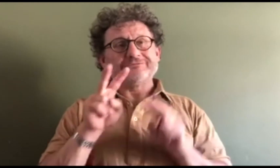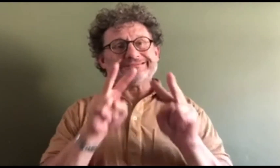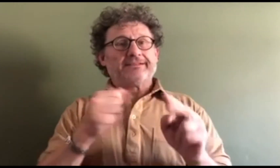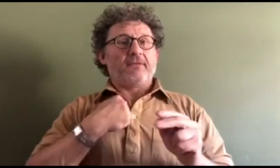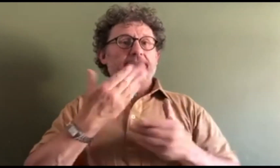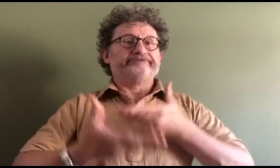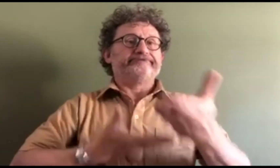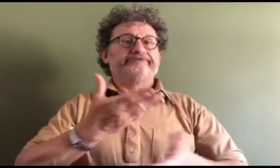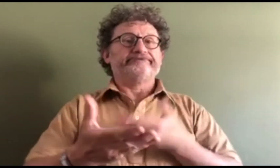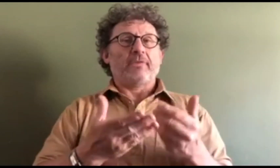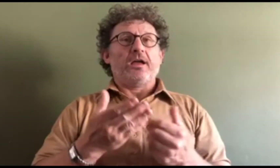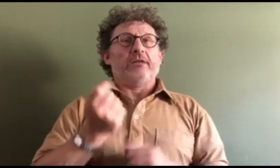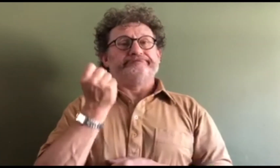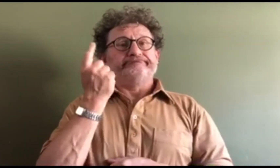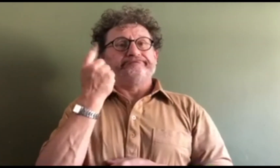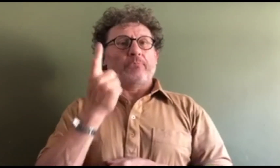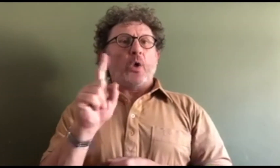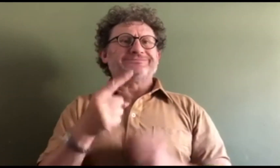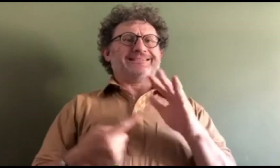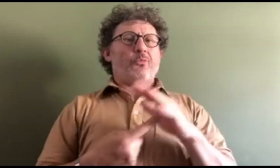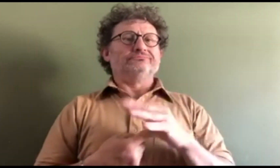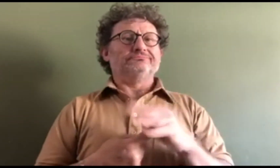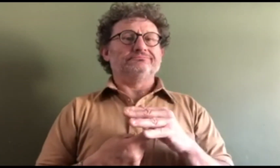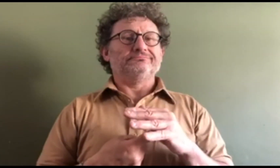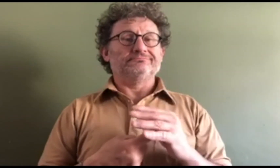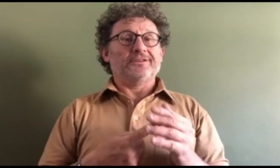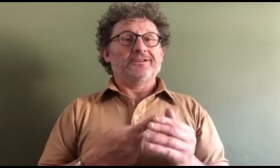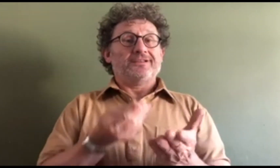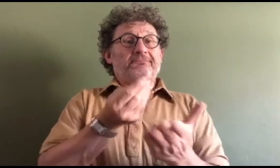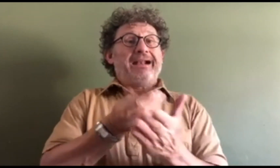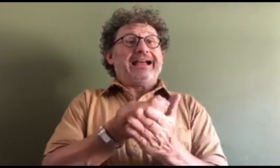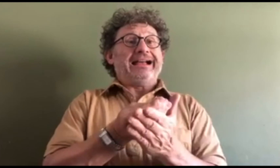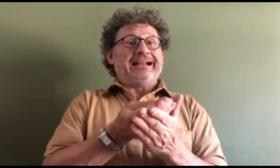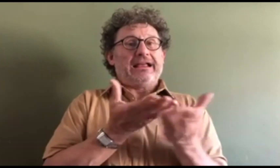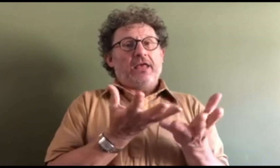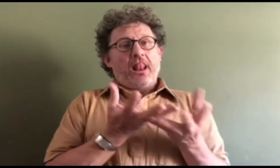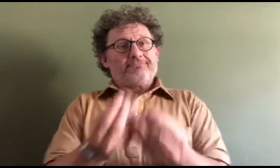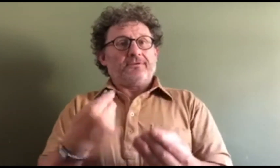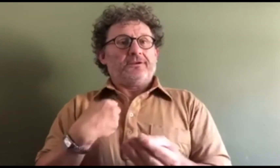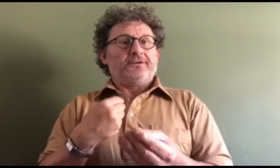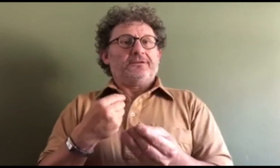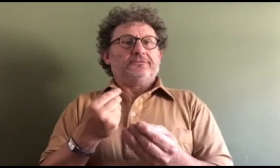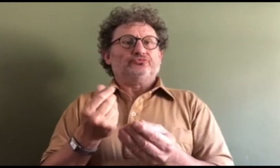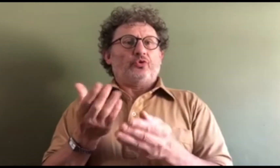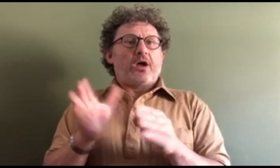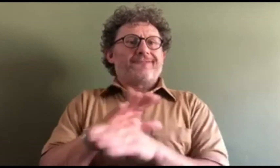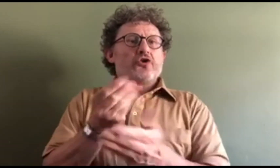hoping that, you know, from what you're seeing today and hearing today, it's going to be really important for me to be able to finance this to